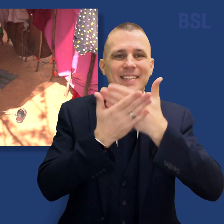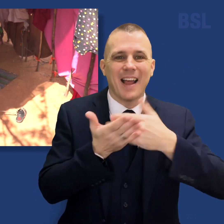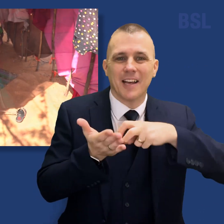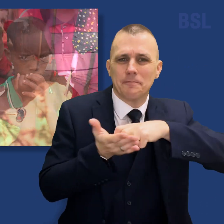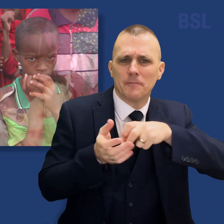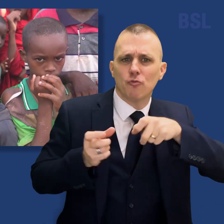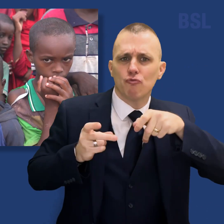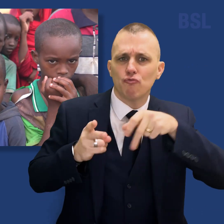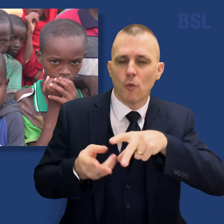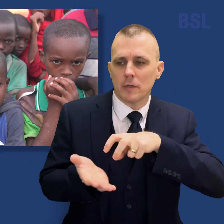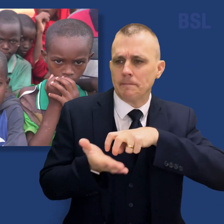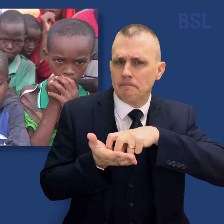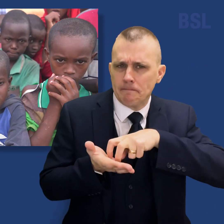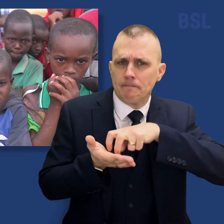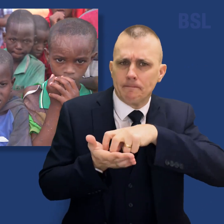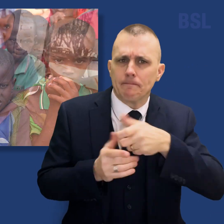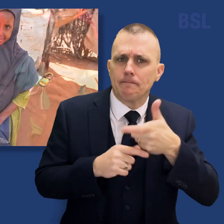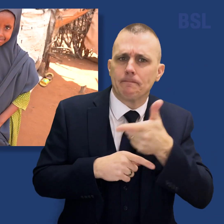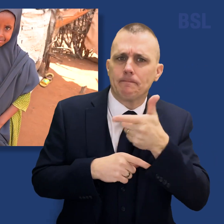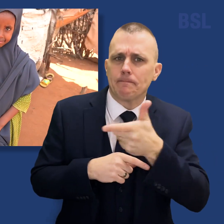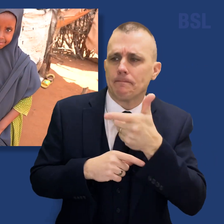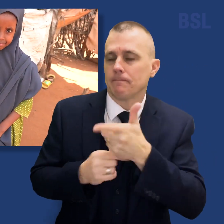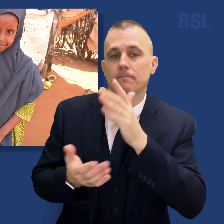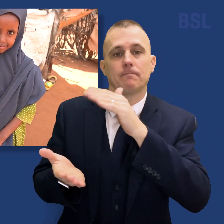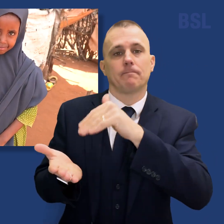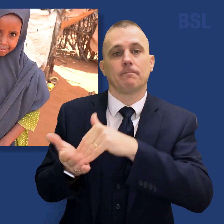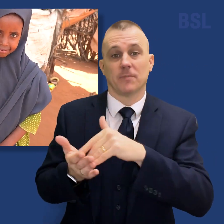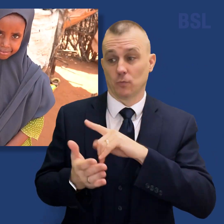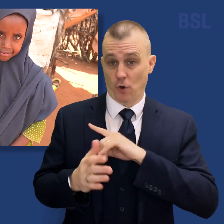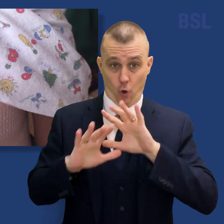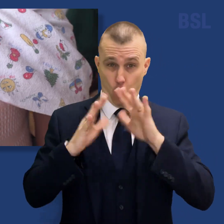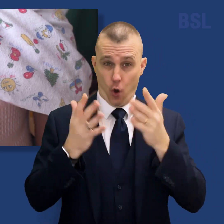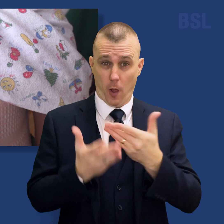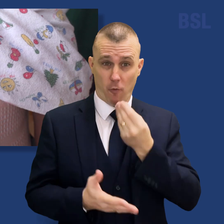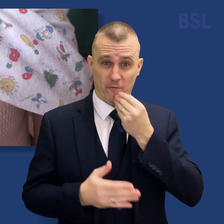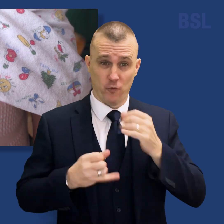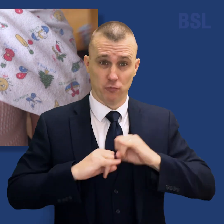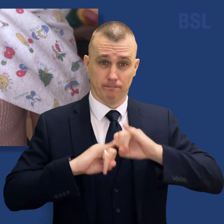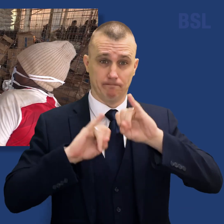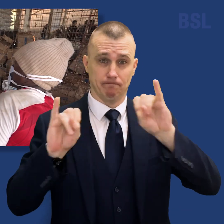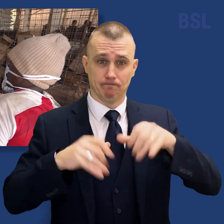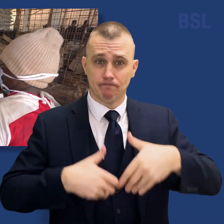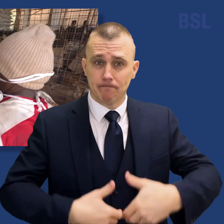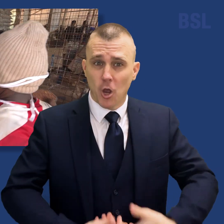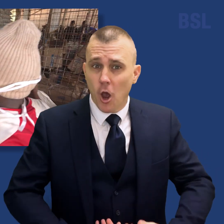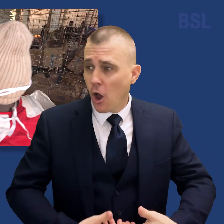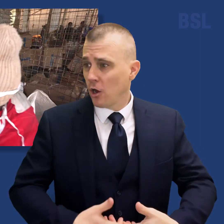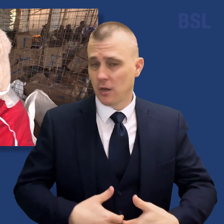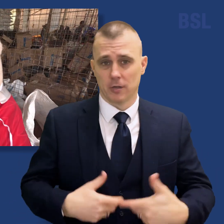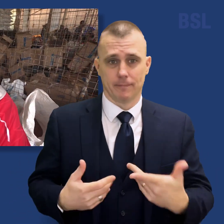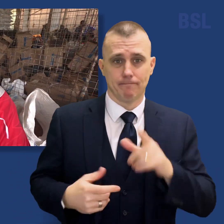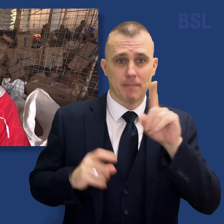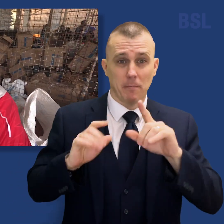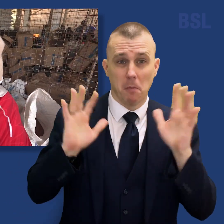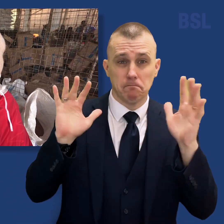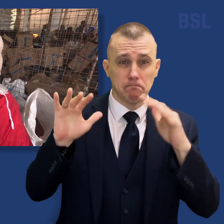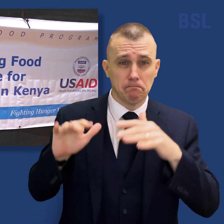on the road just to get to this place. As a global food crisis forces millions into hunger, the work of the United